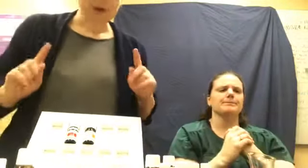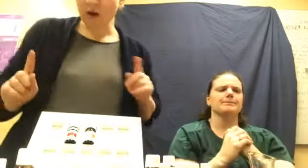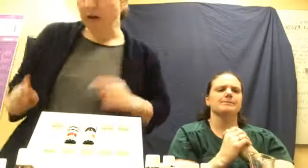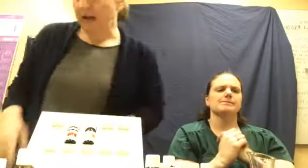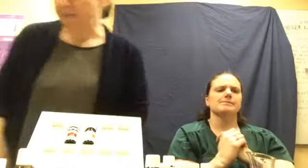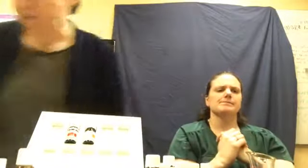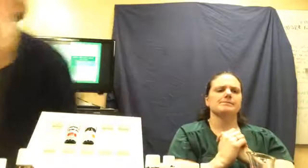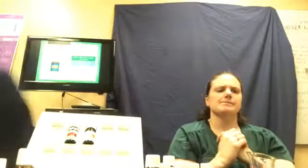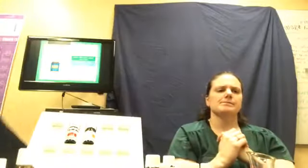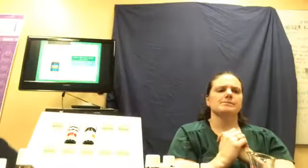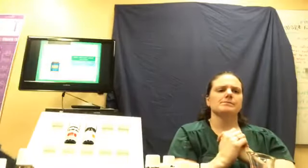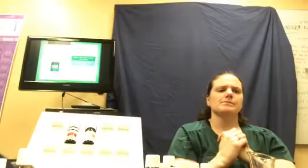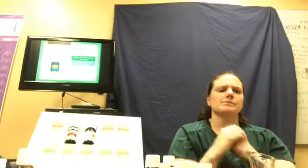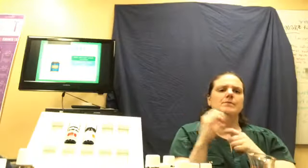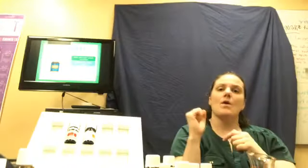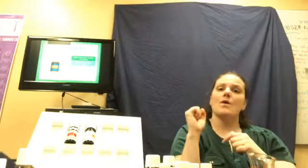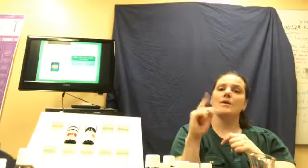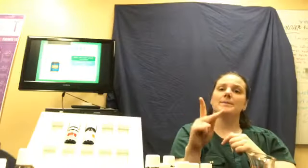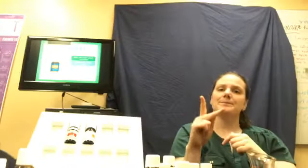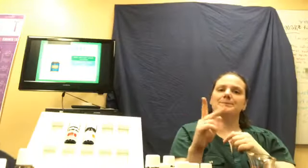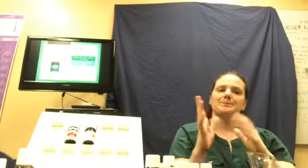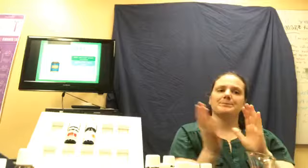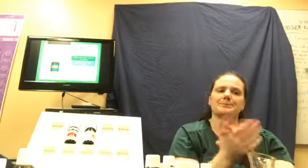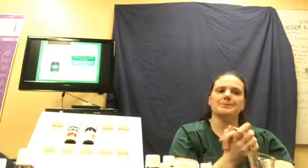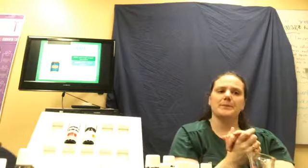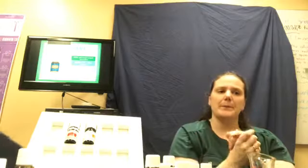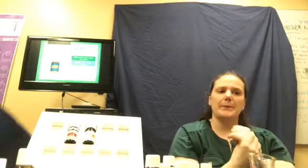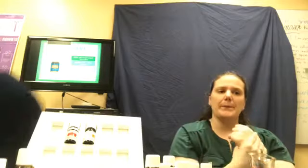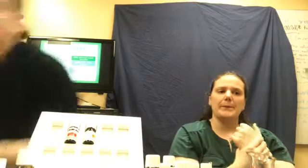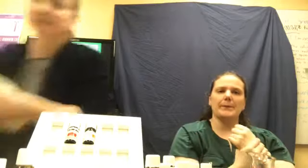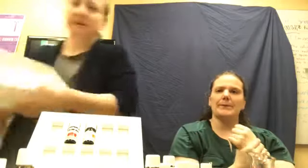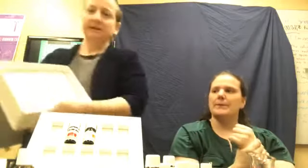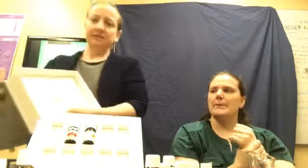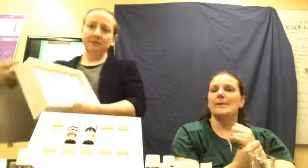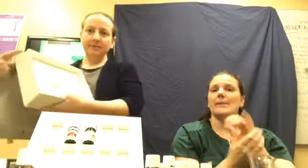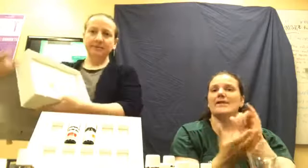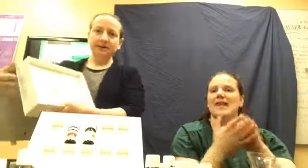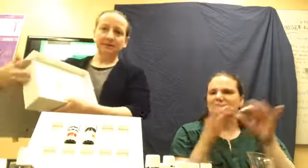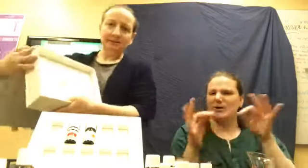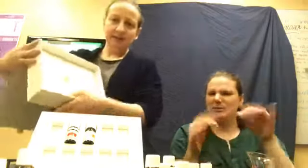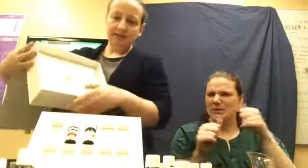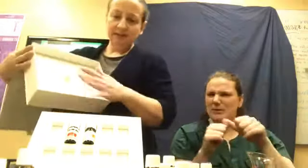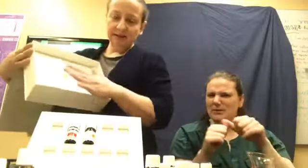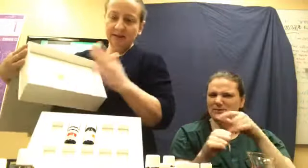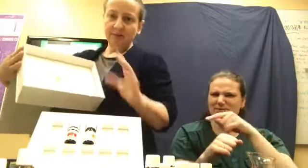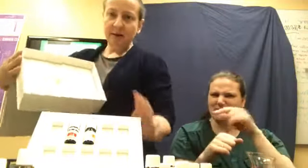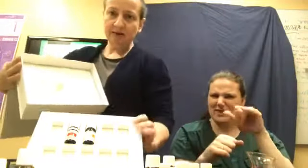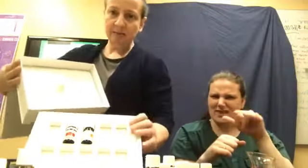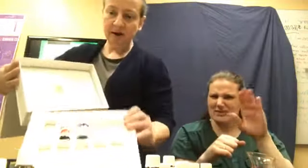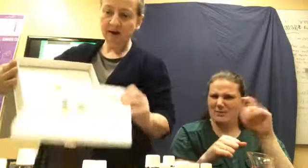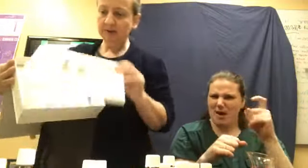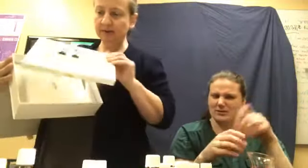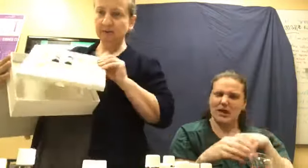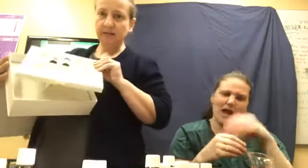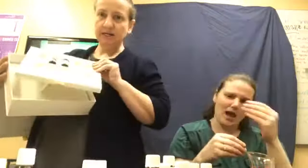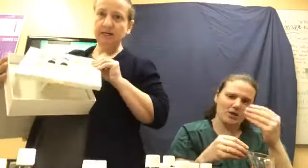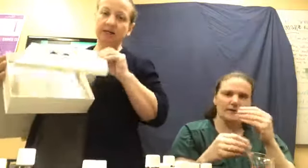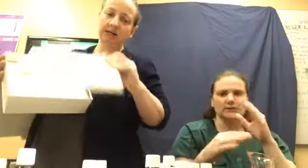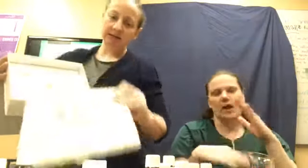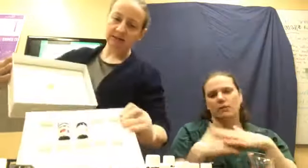Okay. So here's where I explained. So remember I took this, this little box apart and this was on here and I took